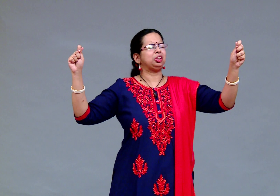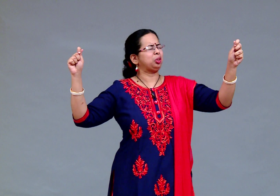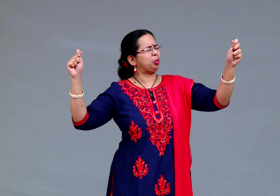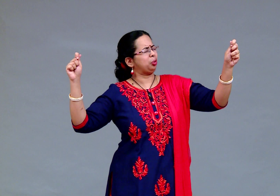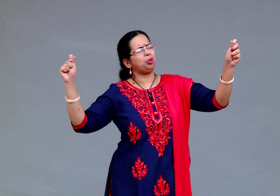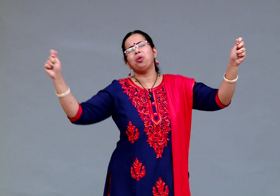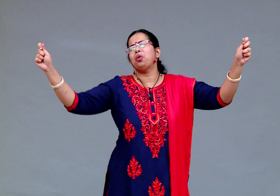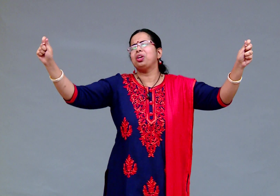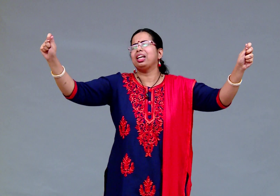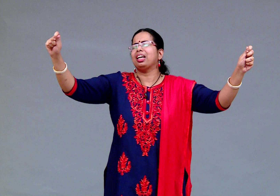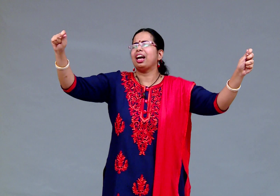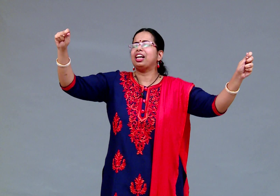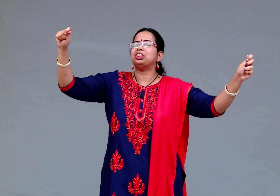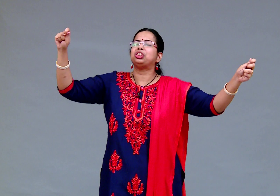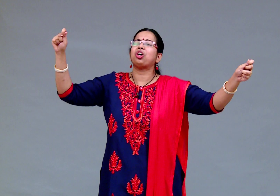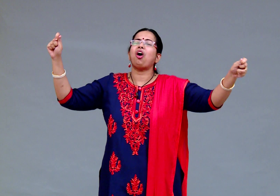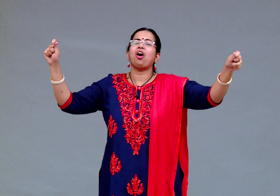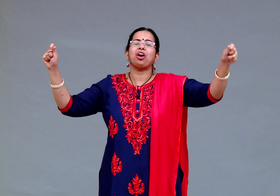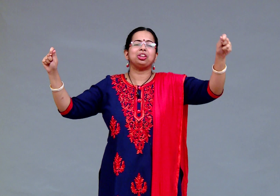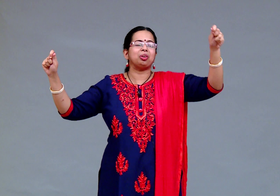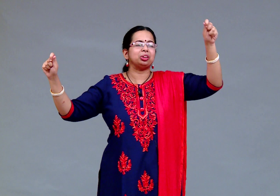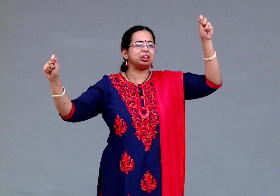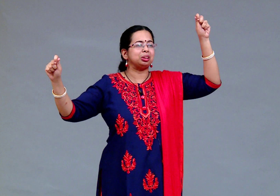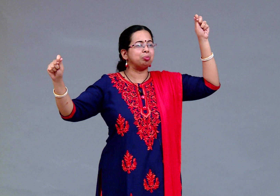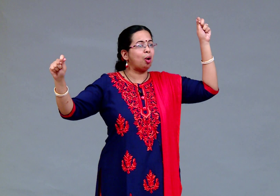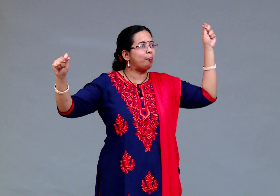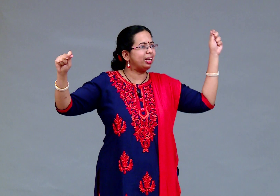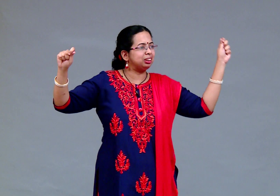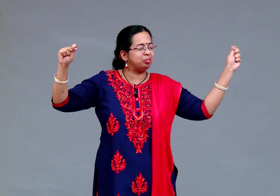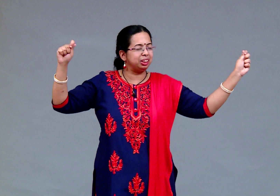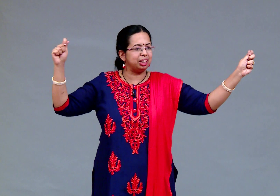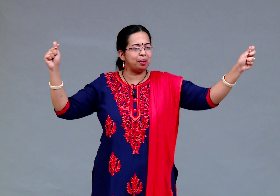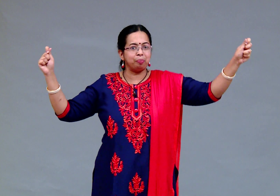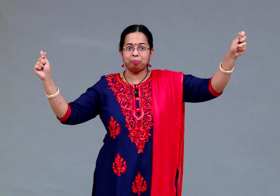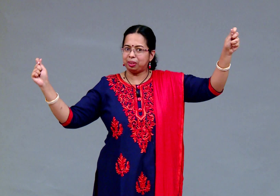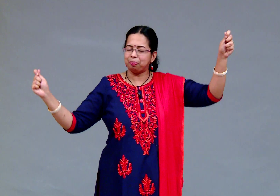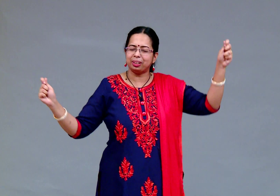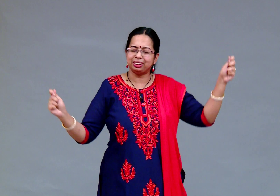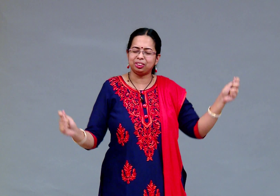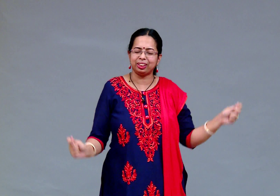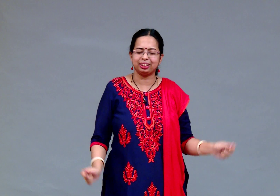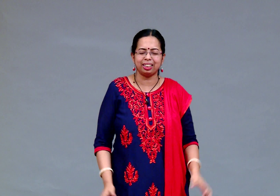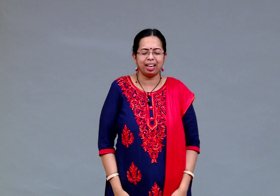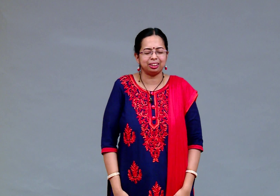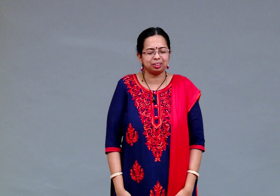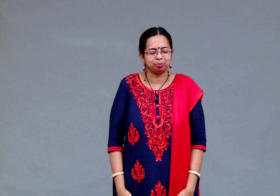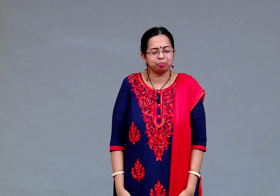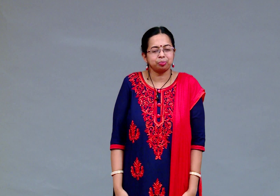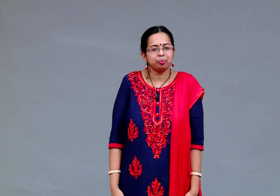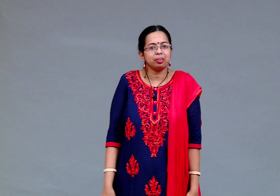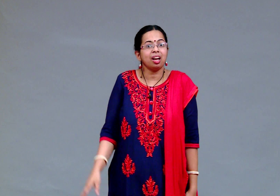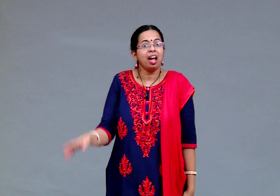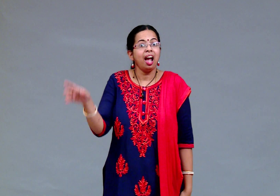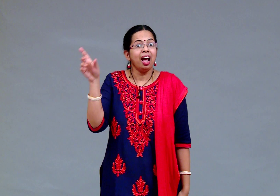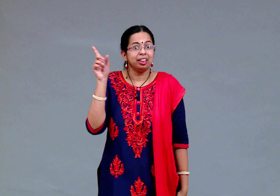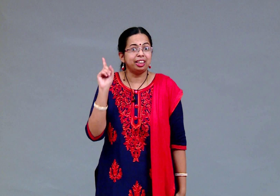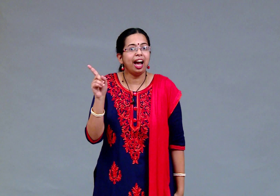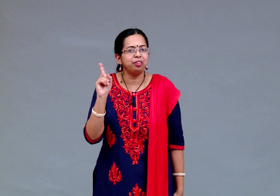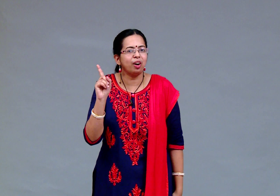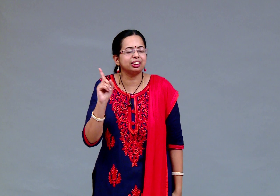thoroughly enjoy those moments with them the birch tree said that was